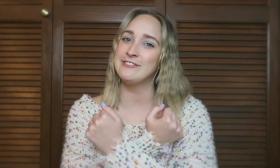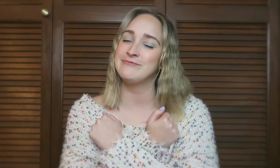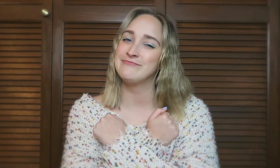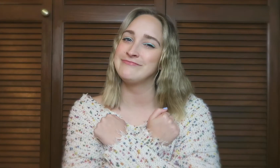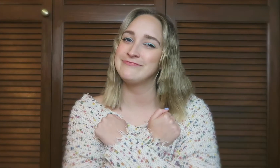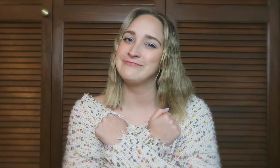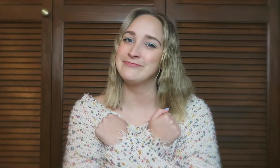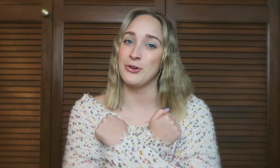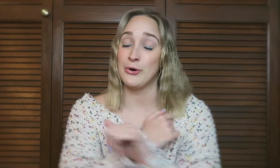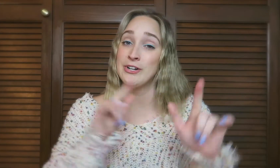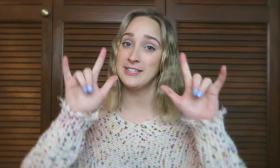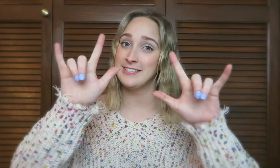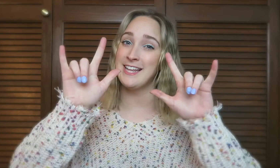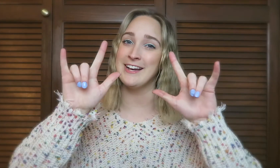or love.